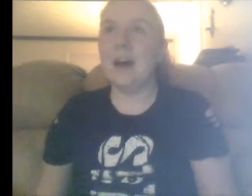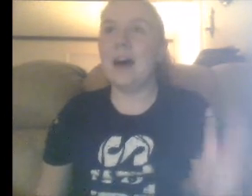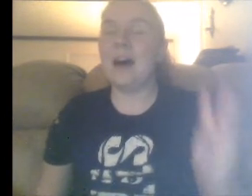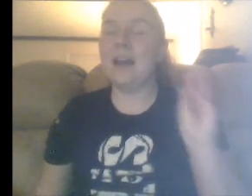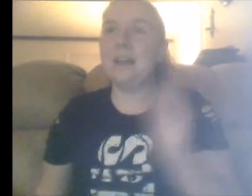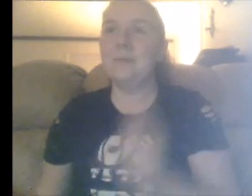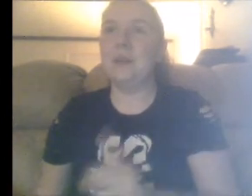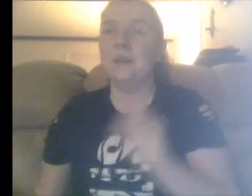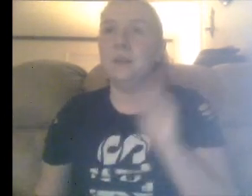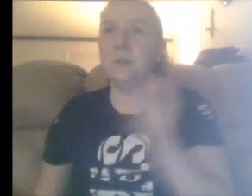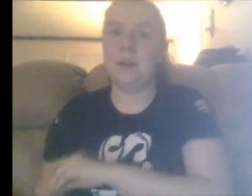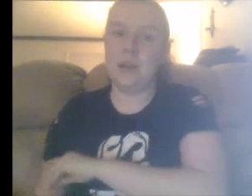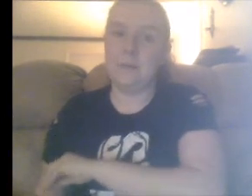I am beyond happy.